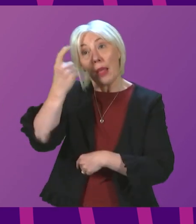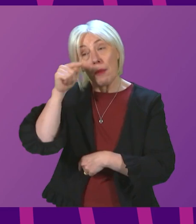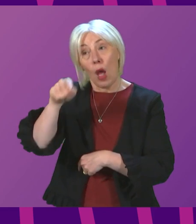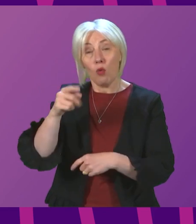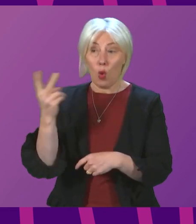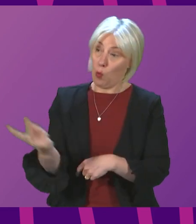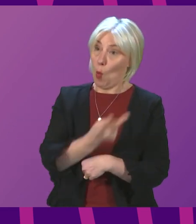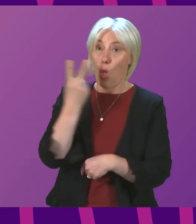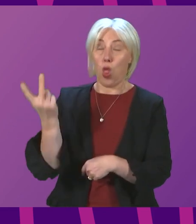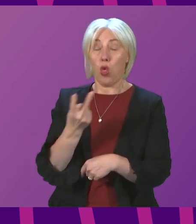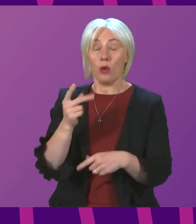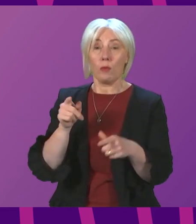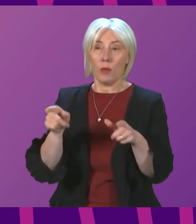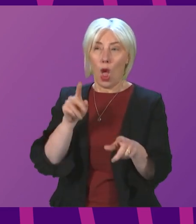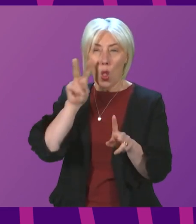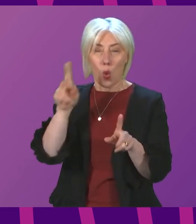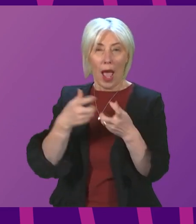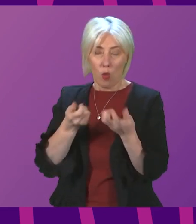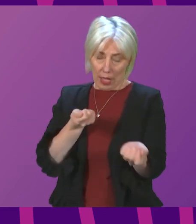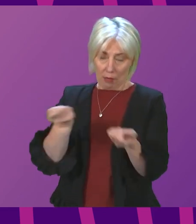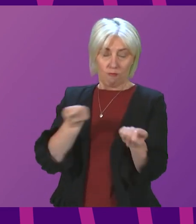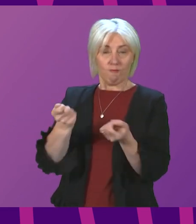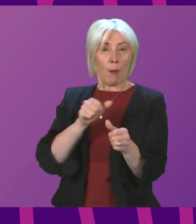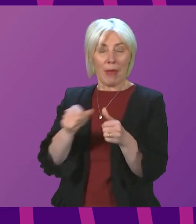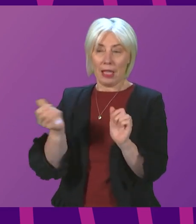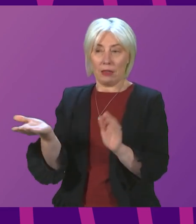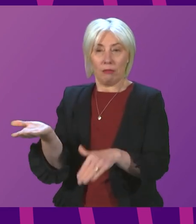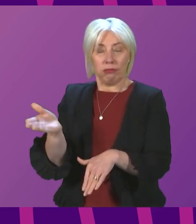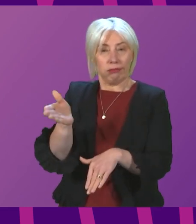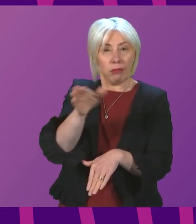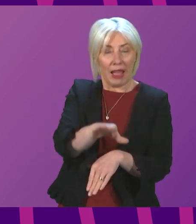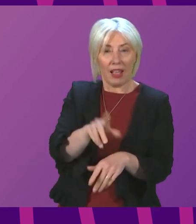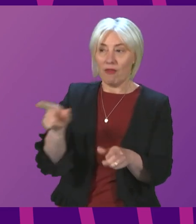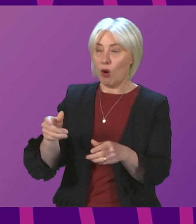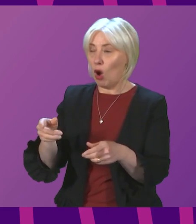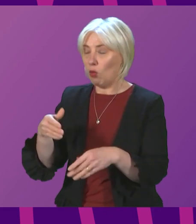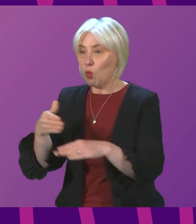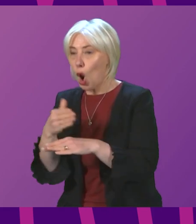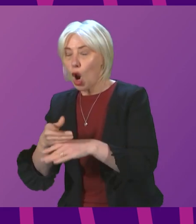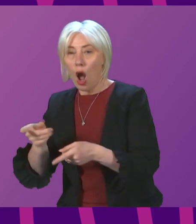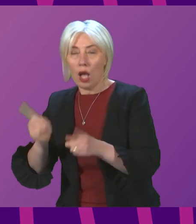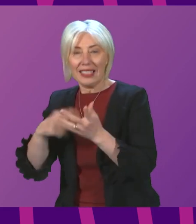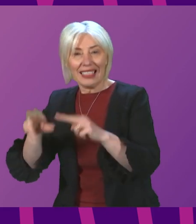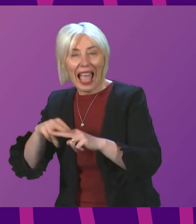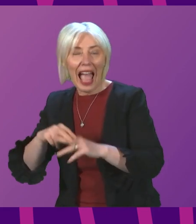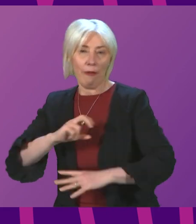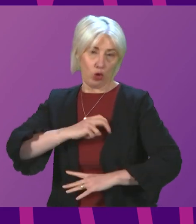and look to them to determine how best to manage this transition in consultation with workers and trade unions. I can confirm